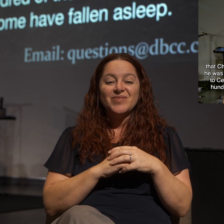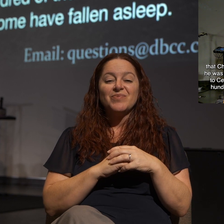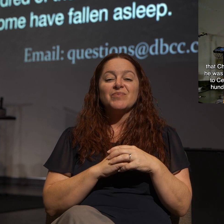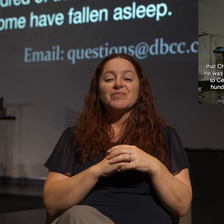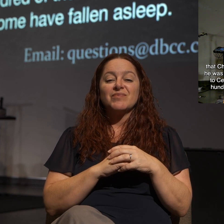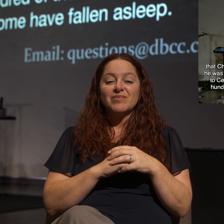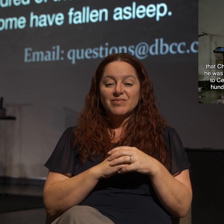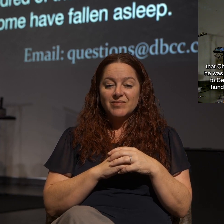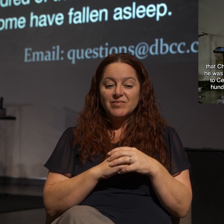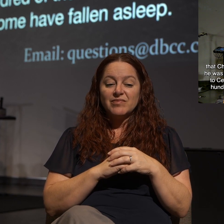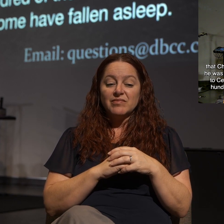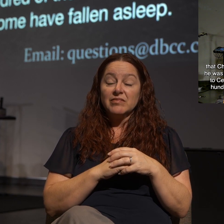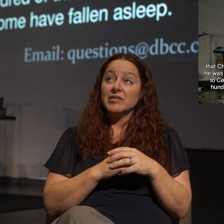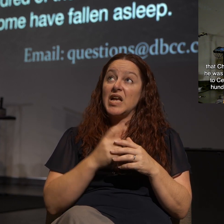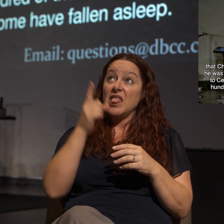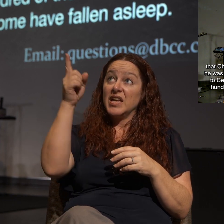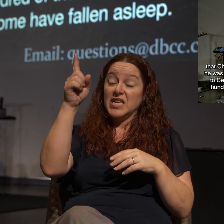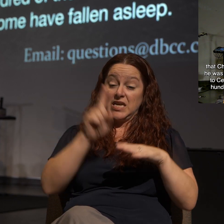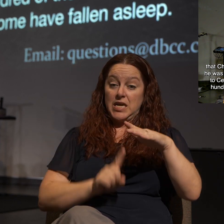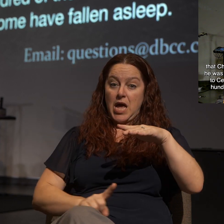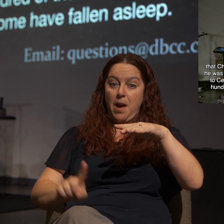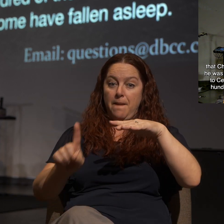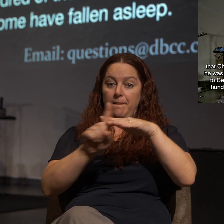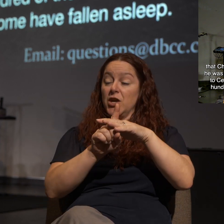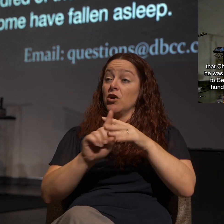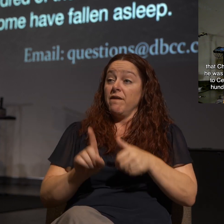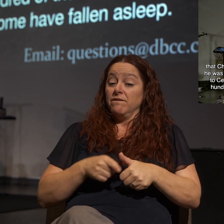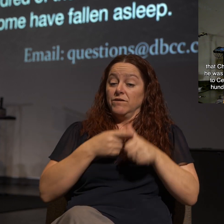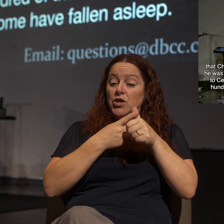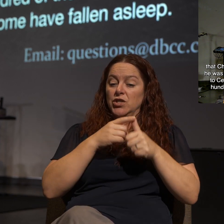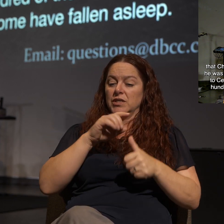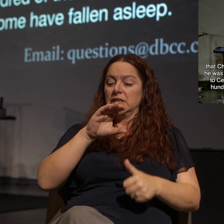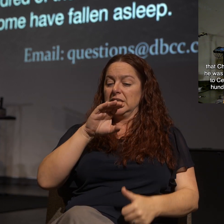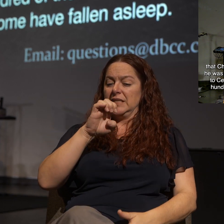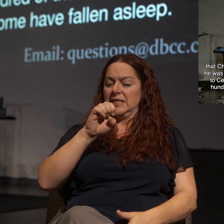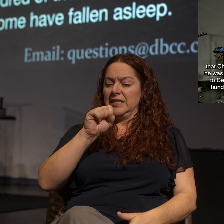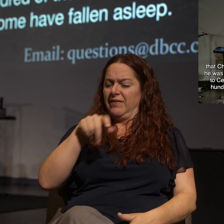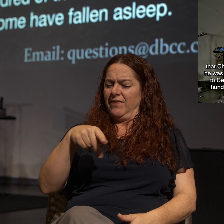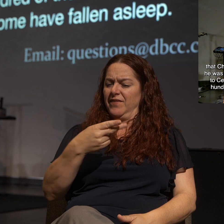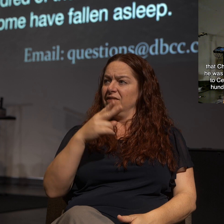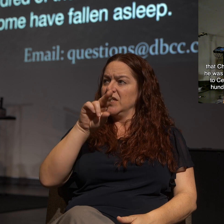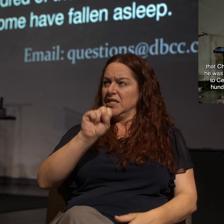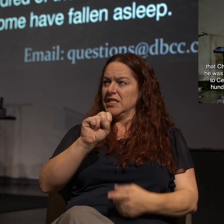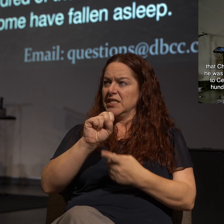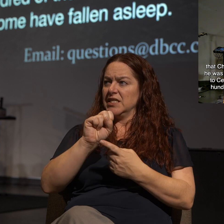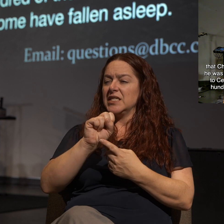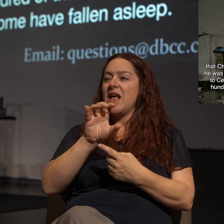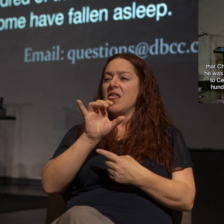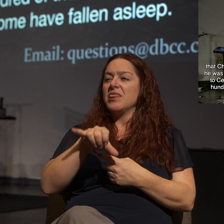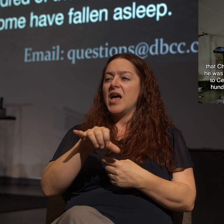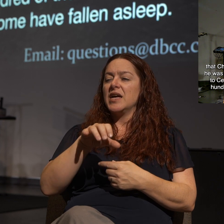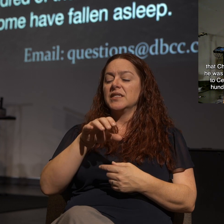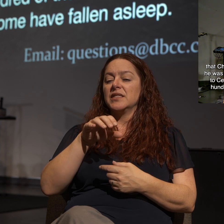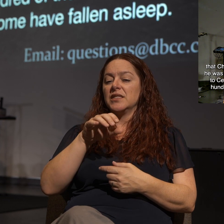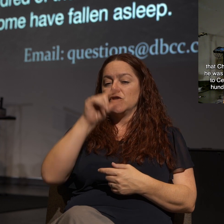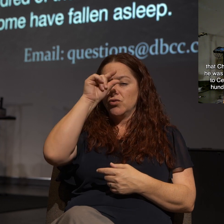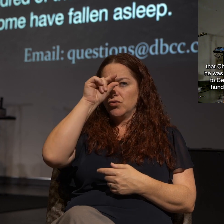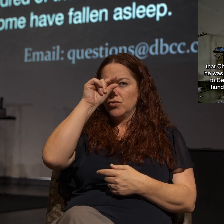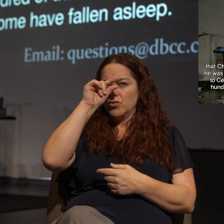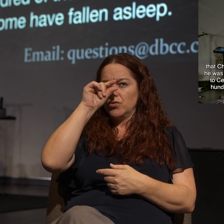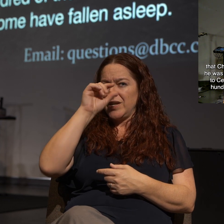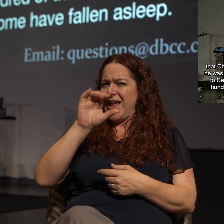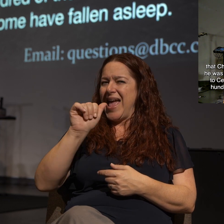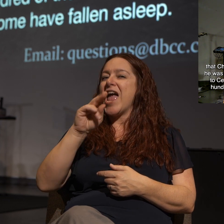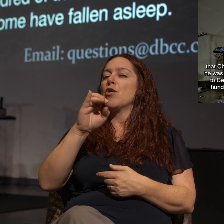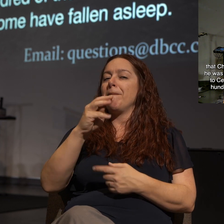And that He appeared, first to Cephas. And if you're not familiar with that, Cephas is the Aramaic name for Peter.